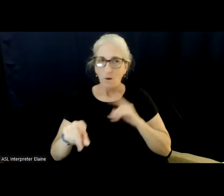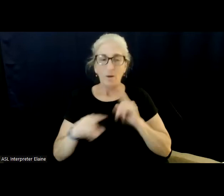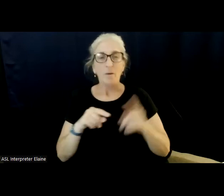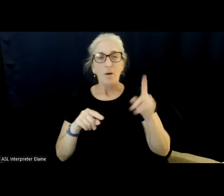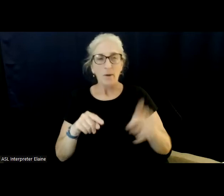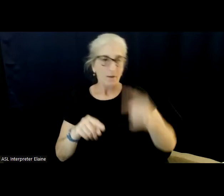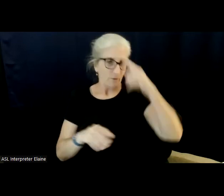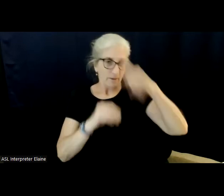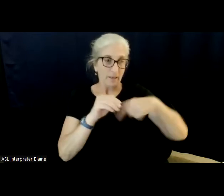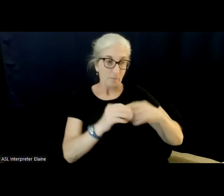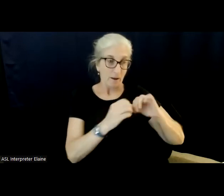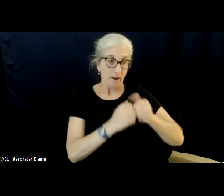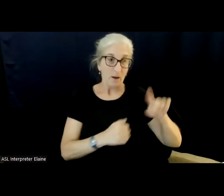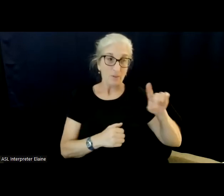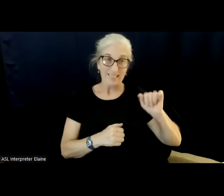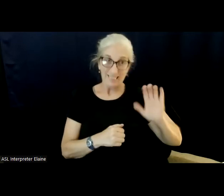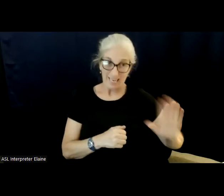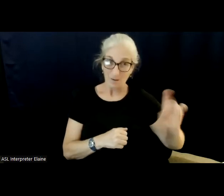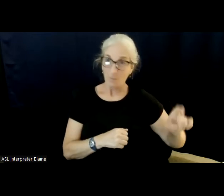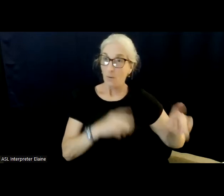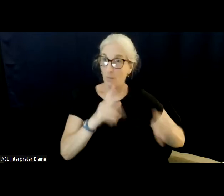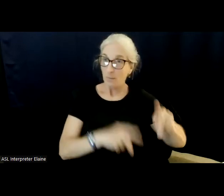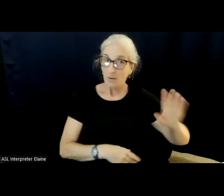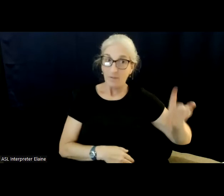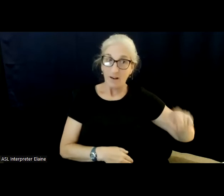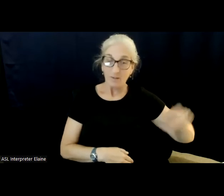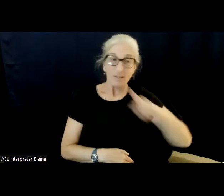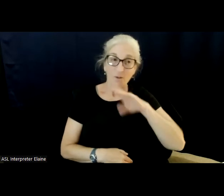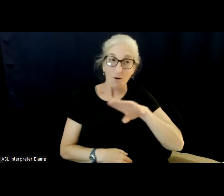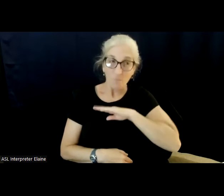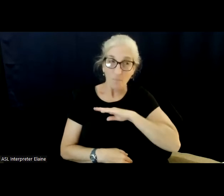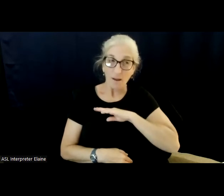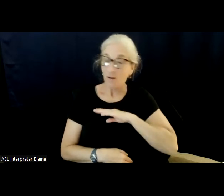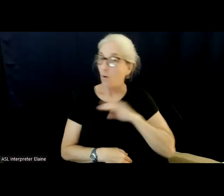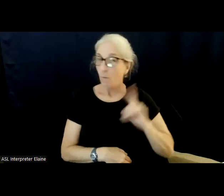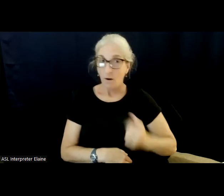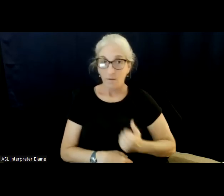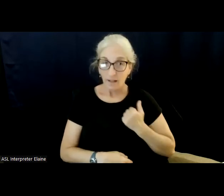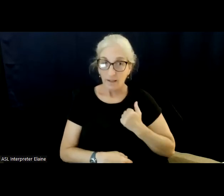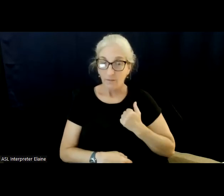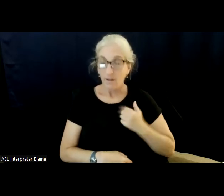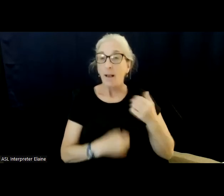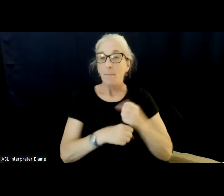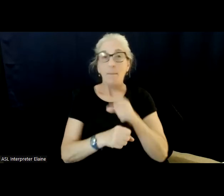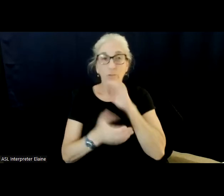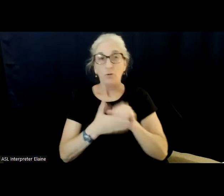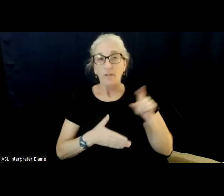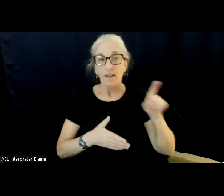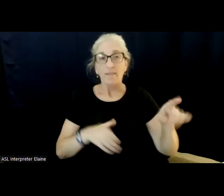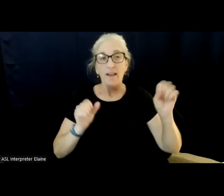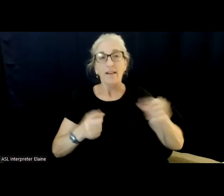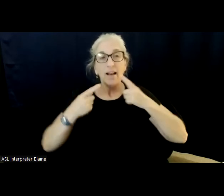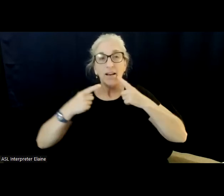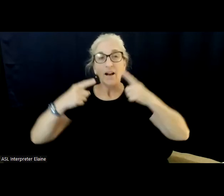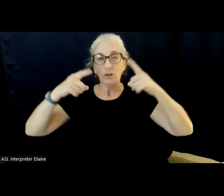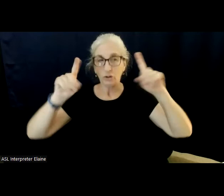every other community are being met on the ground where they live and ensuring that their God-given potential are being able to